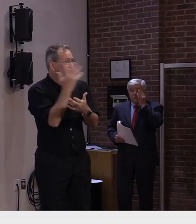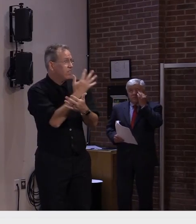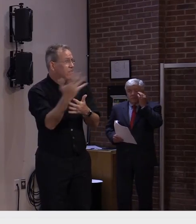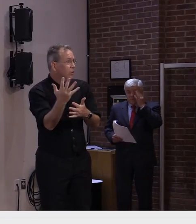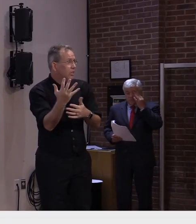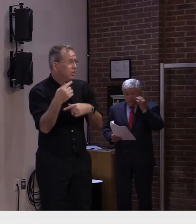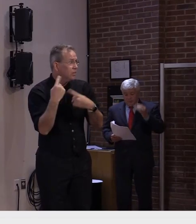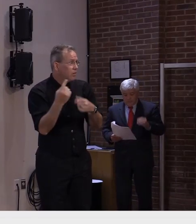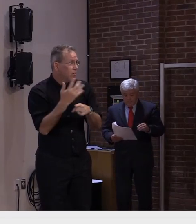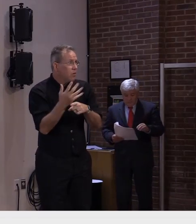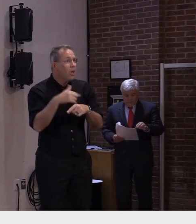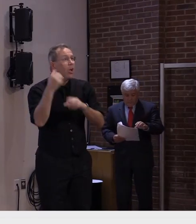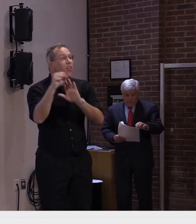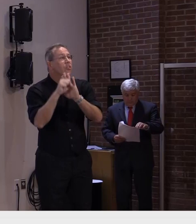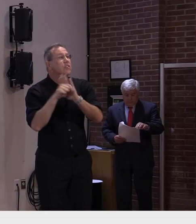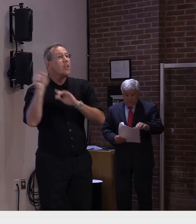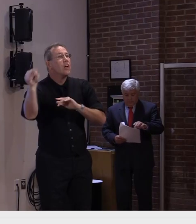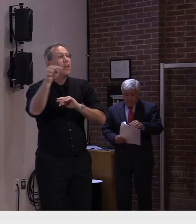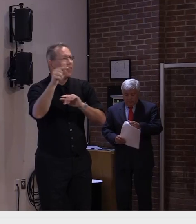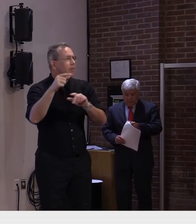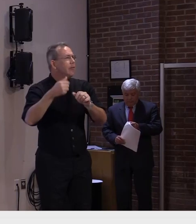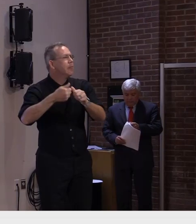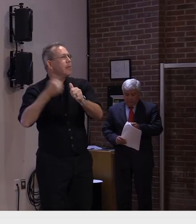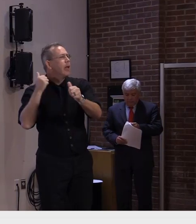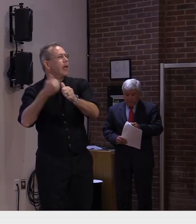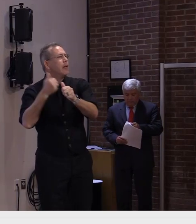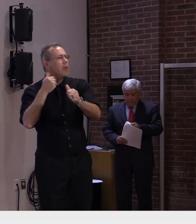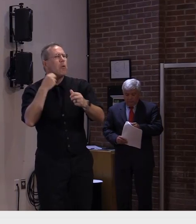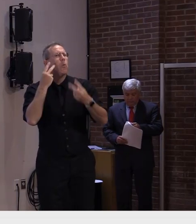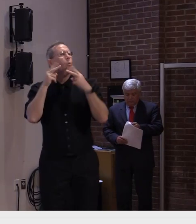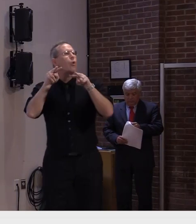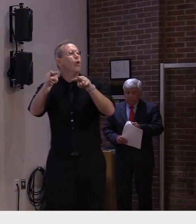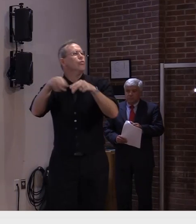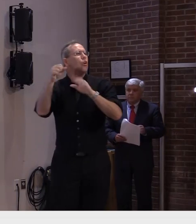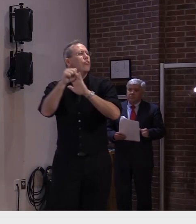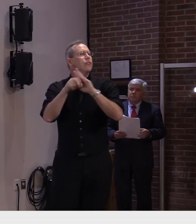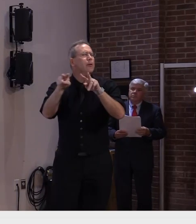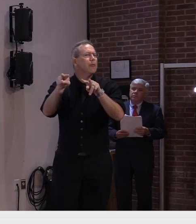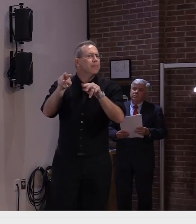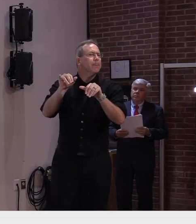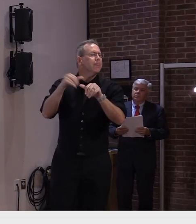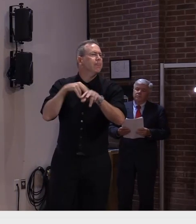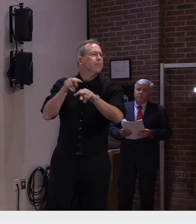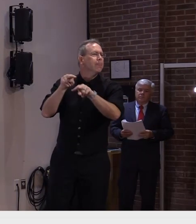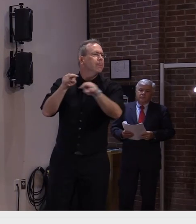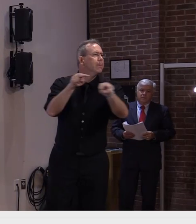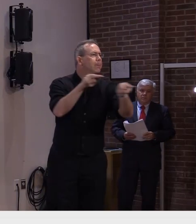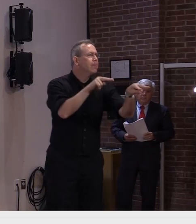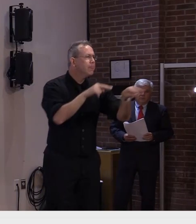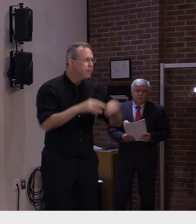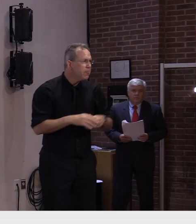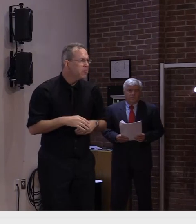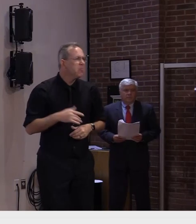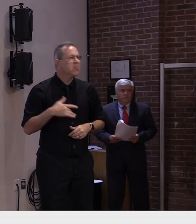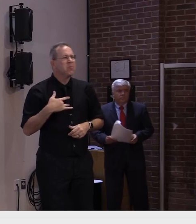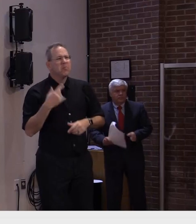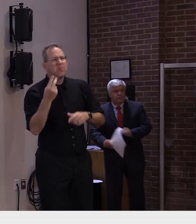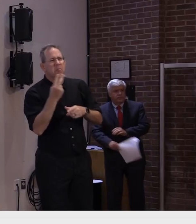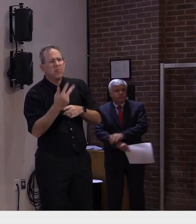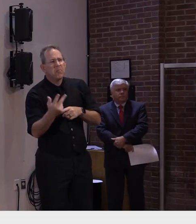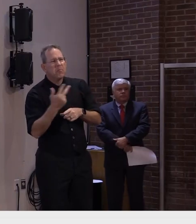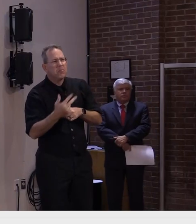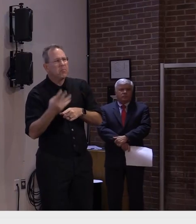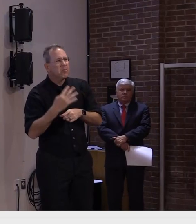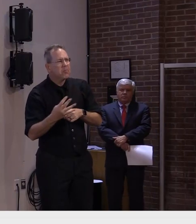see those rates fall in the next week or two we can have more confidence that our rates will peak and fall as well as we get closer to the end